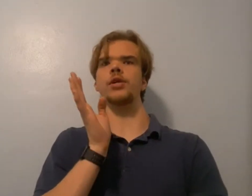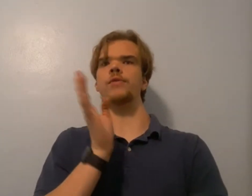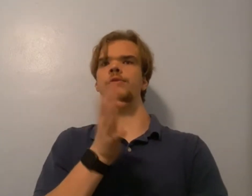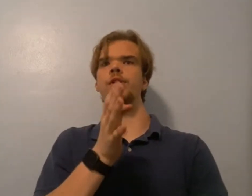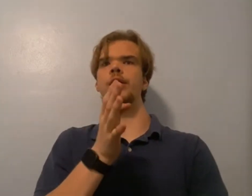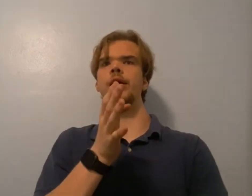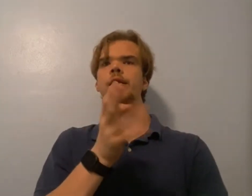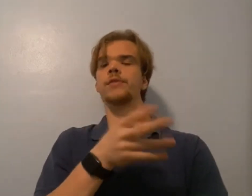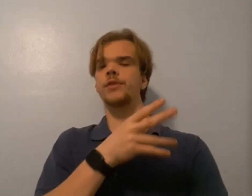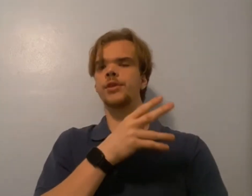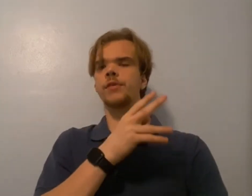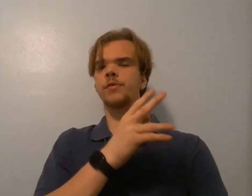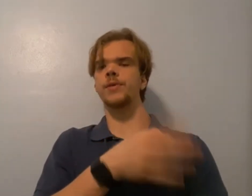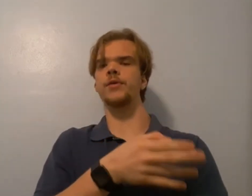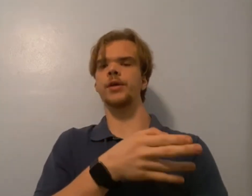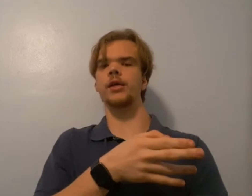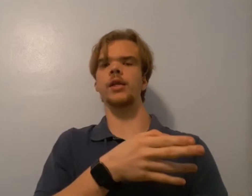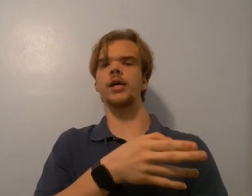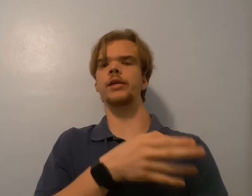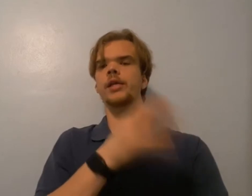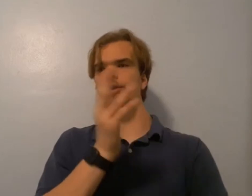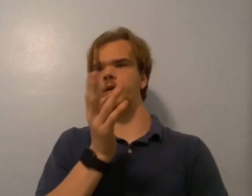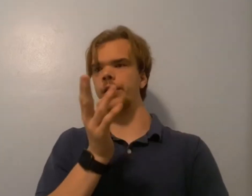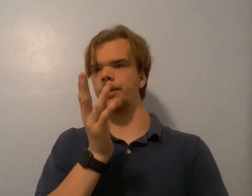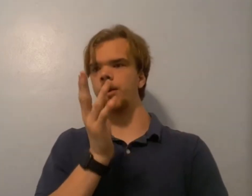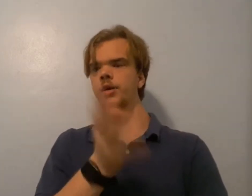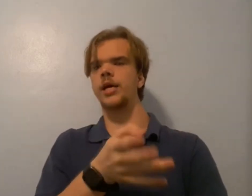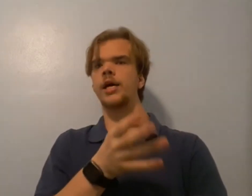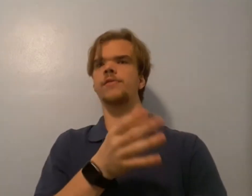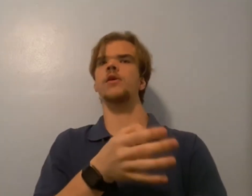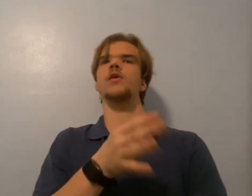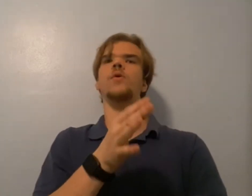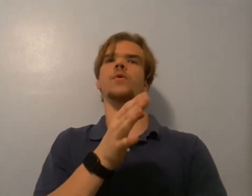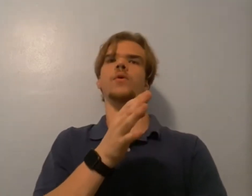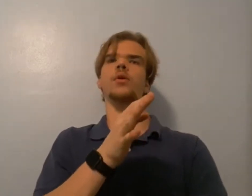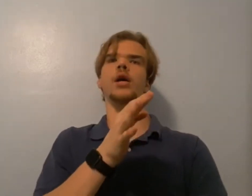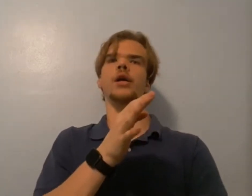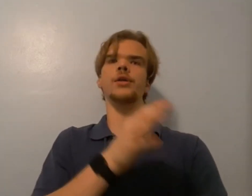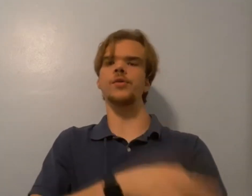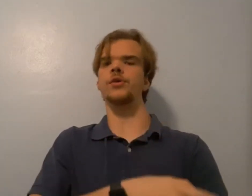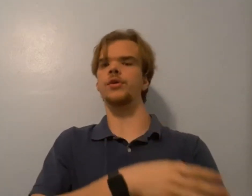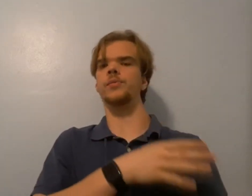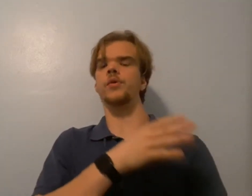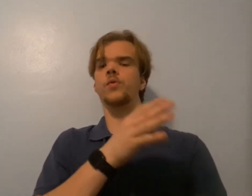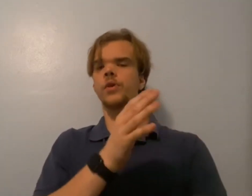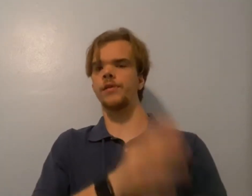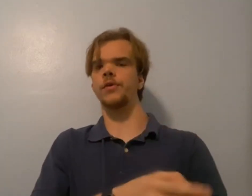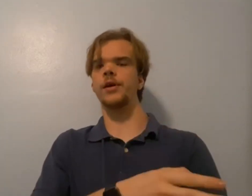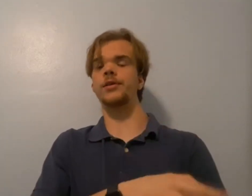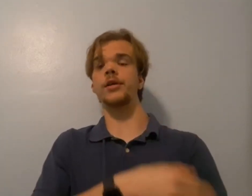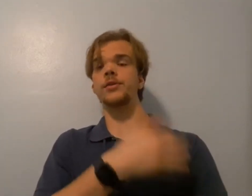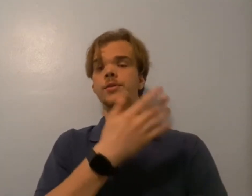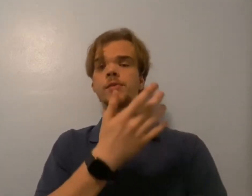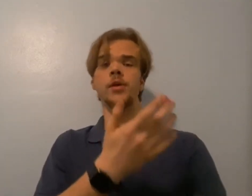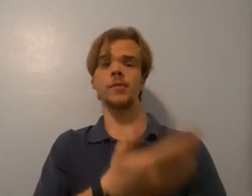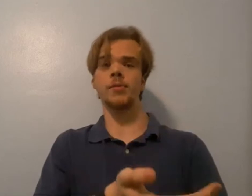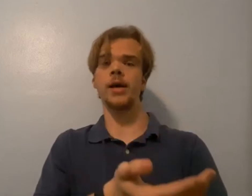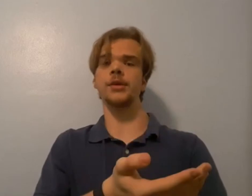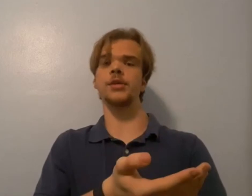different stuff appearing online on the Internet Archive or on YouTube or wherever else, and also sometimes buying